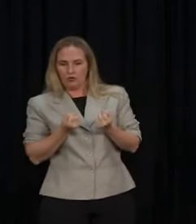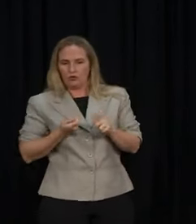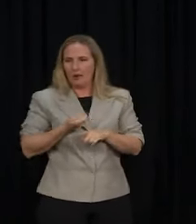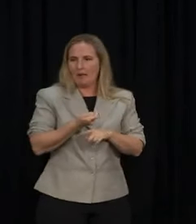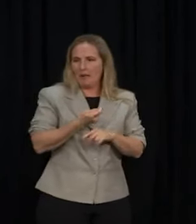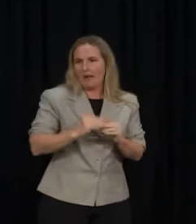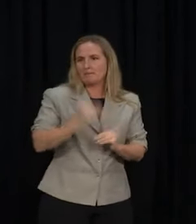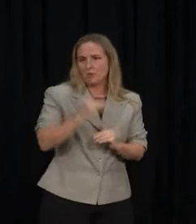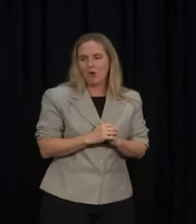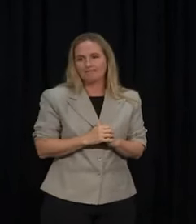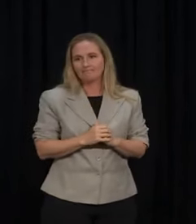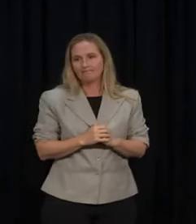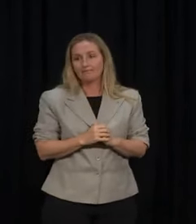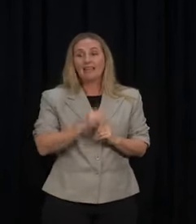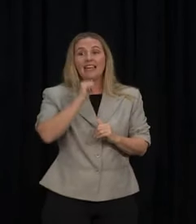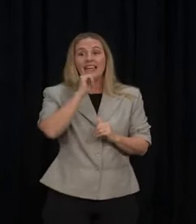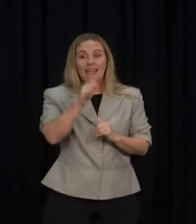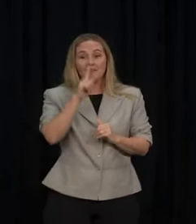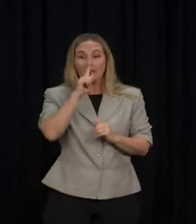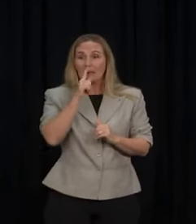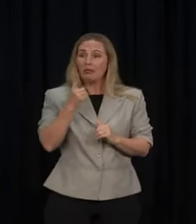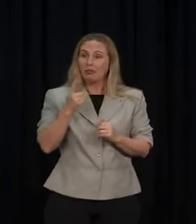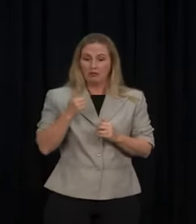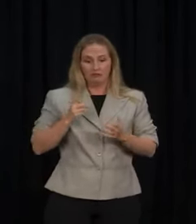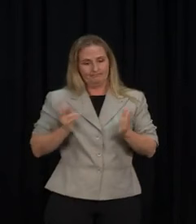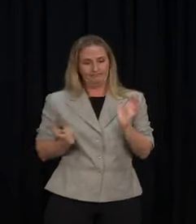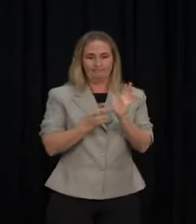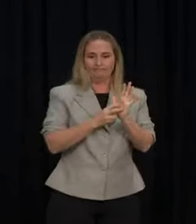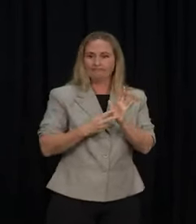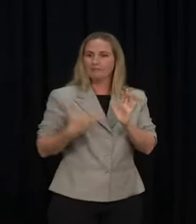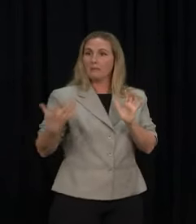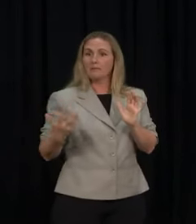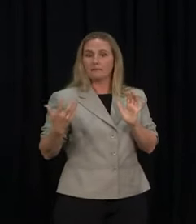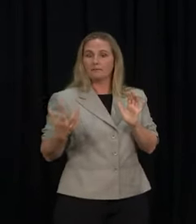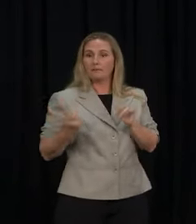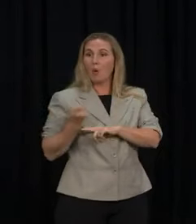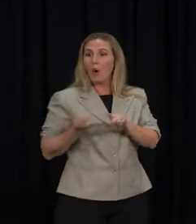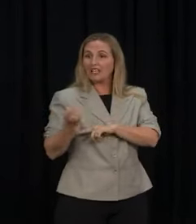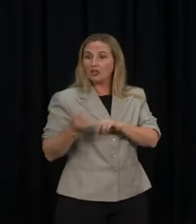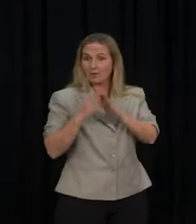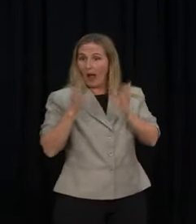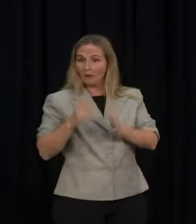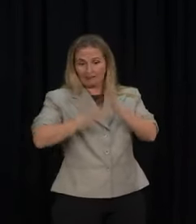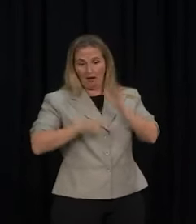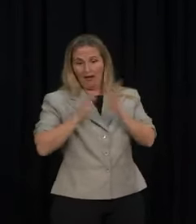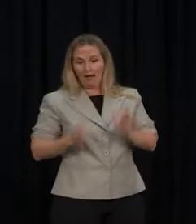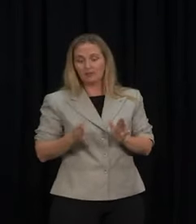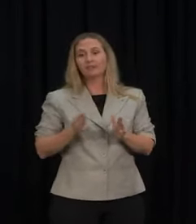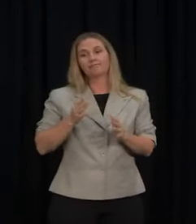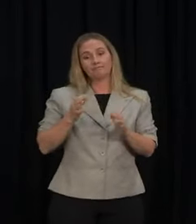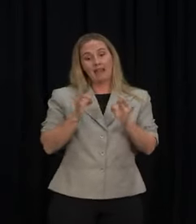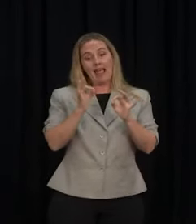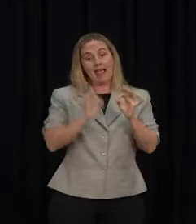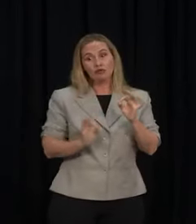consistently said that when people take on mortgage debt, they need to remember that the interest rate that they borrow it at may well and almost certainly will not